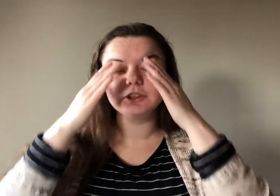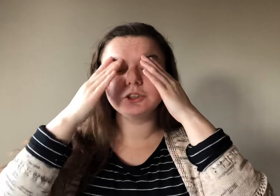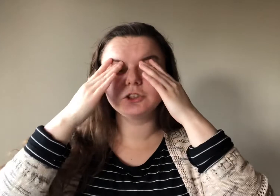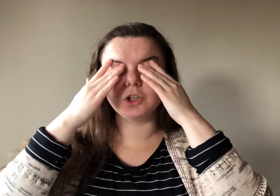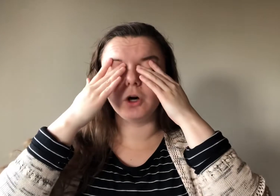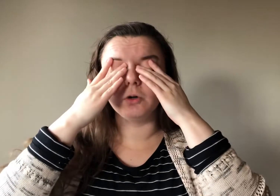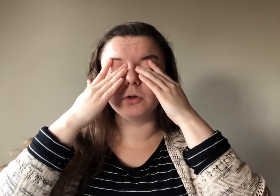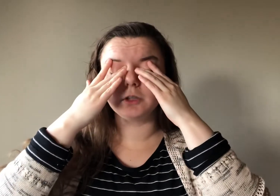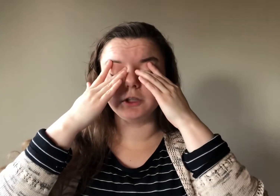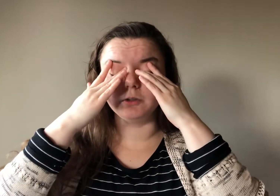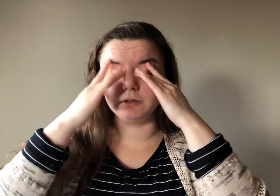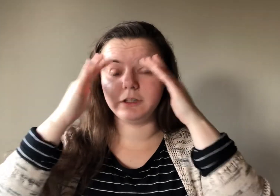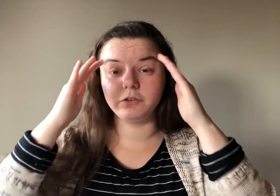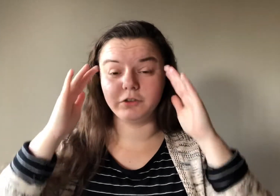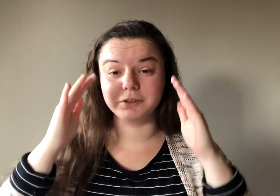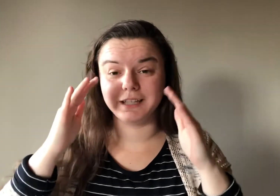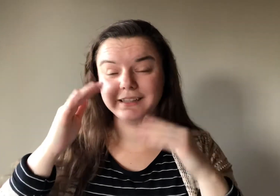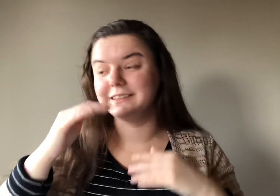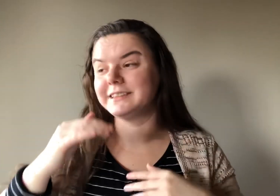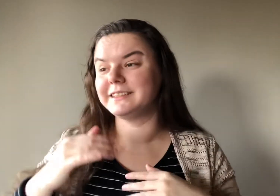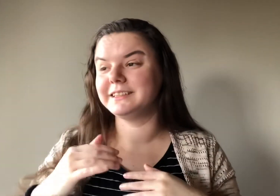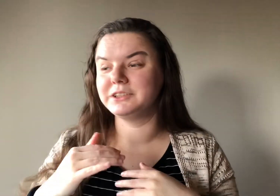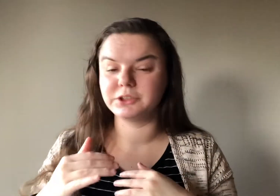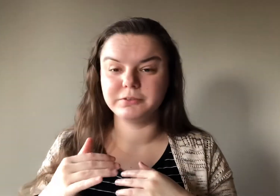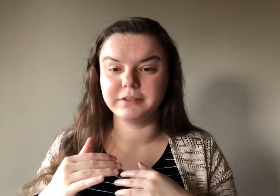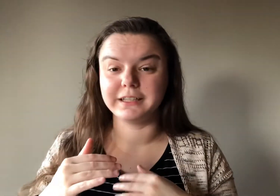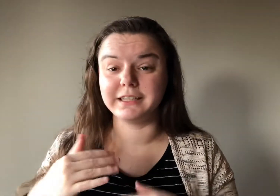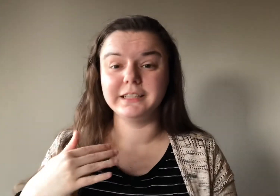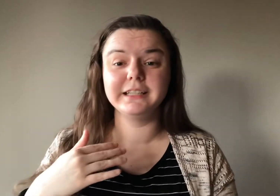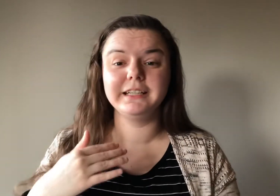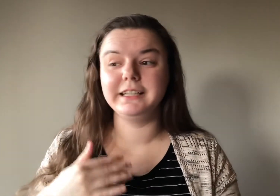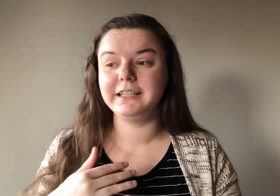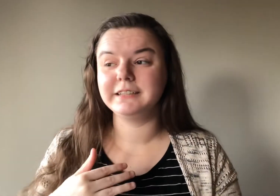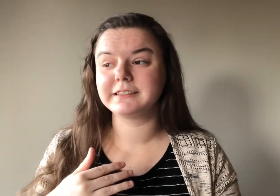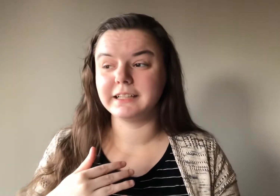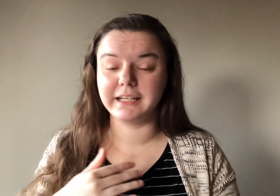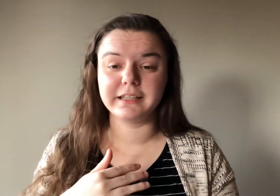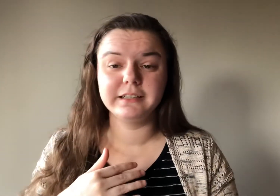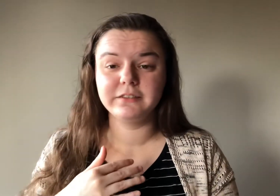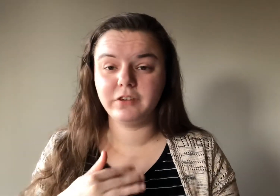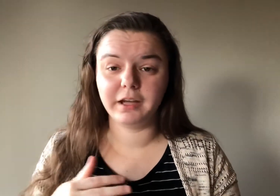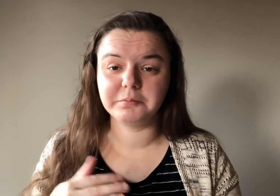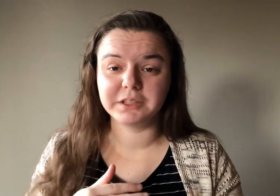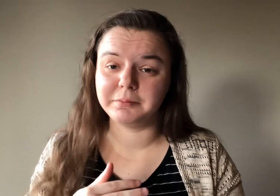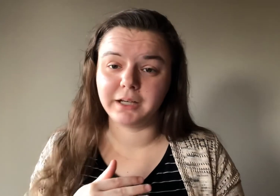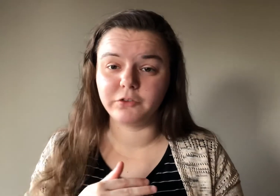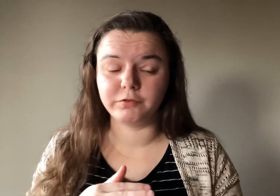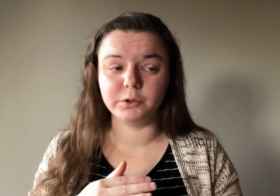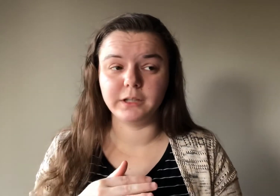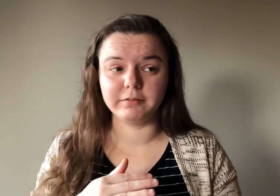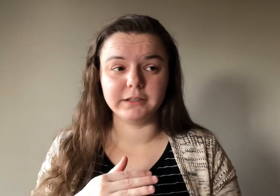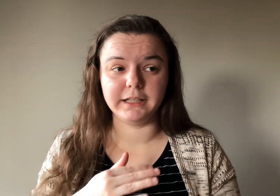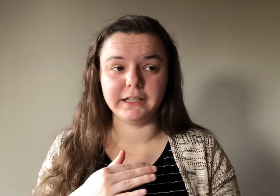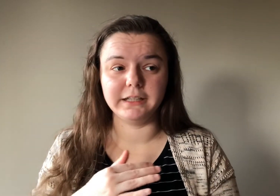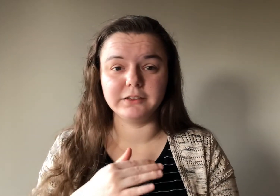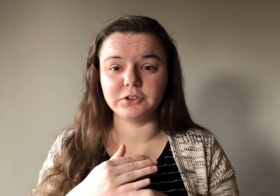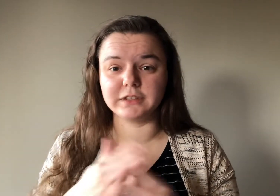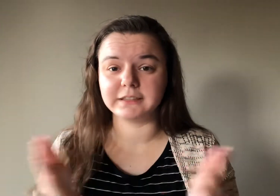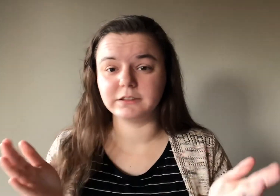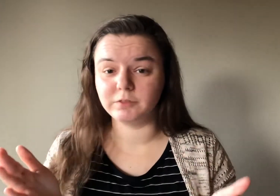so cute. He's so talented. He's so funny. He eats like 10 million pounds of food every day and just likes to